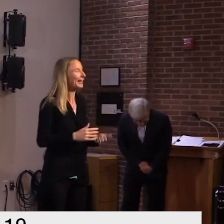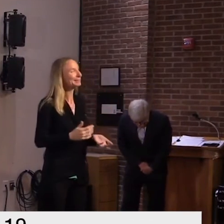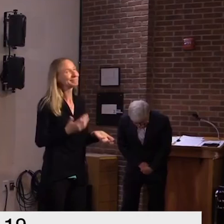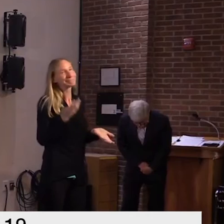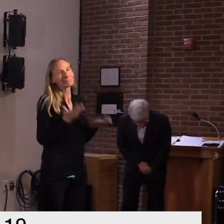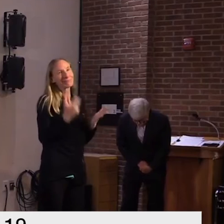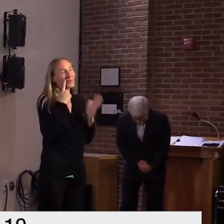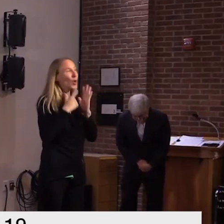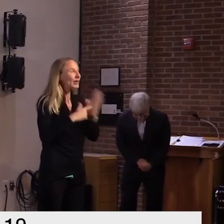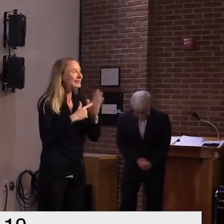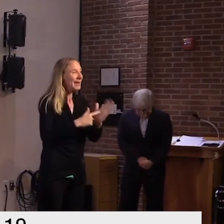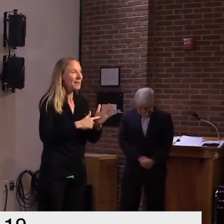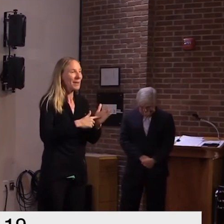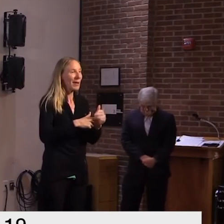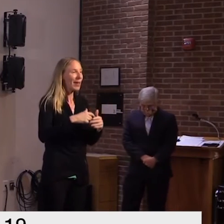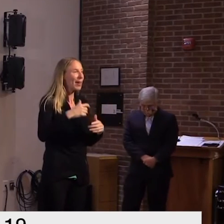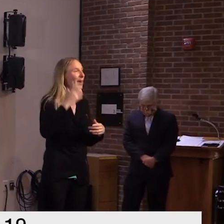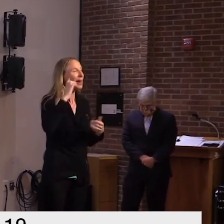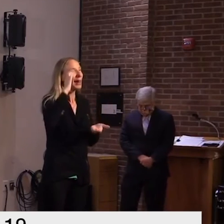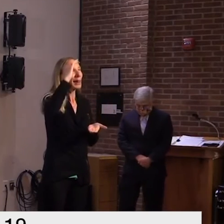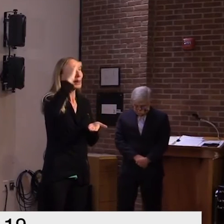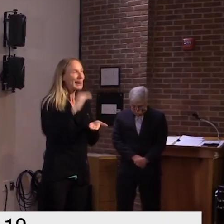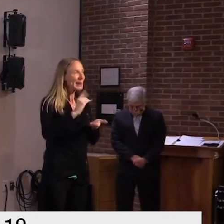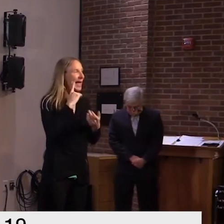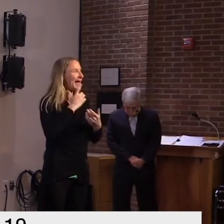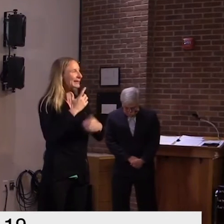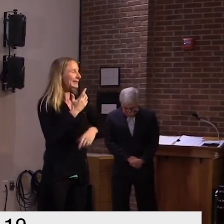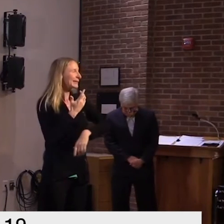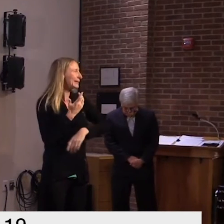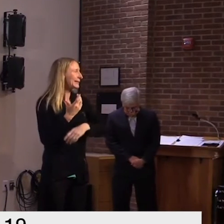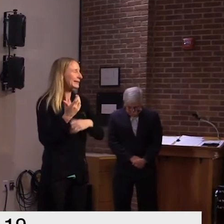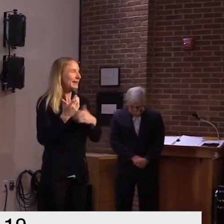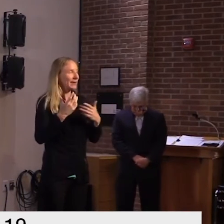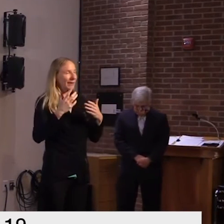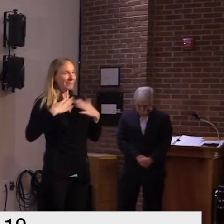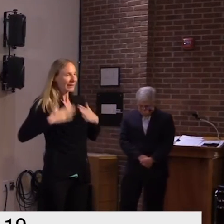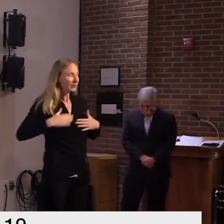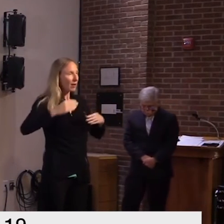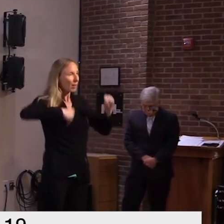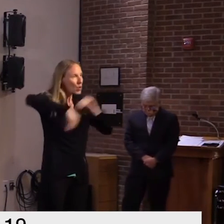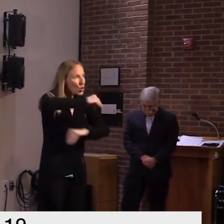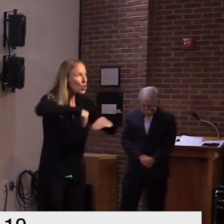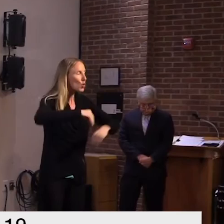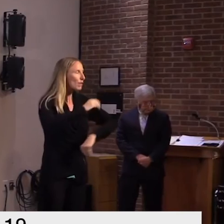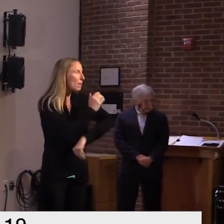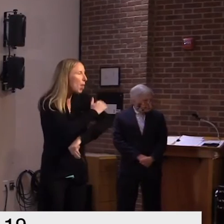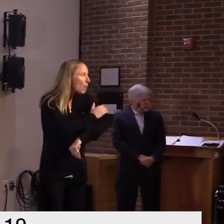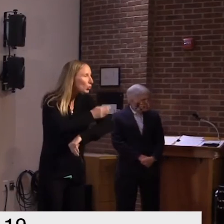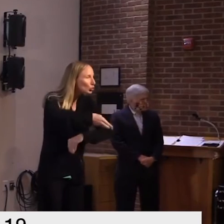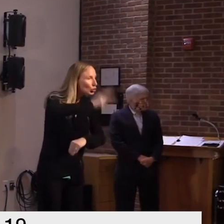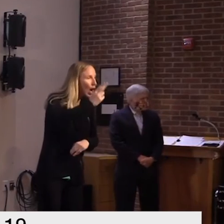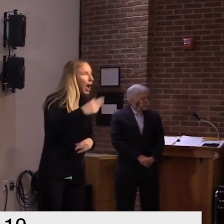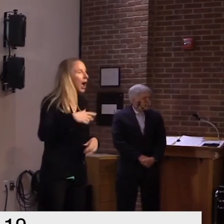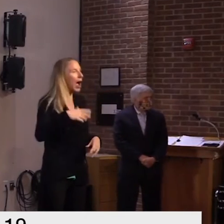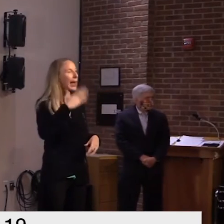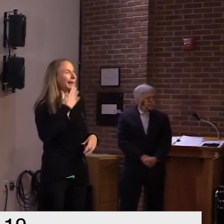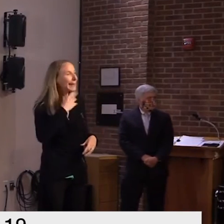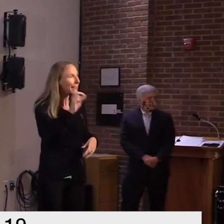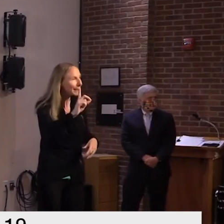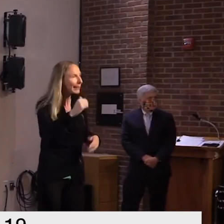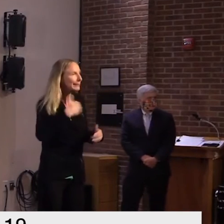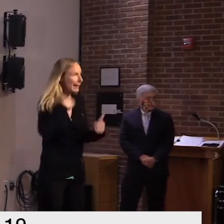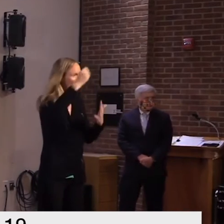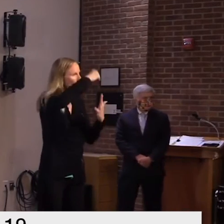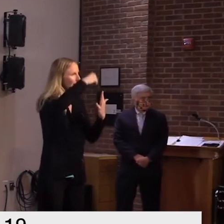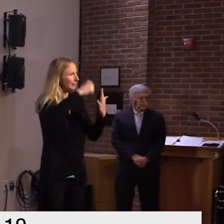they may be more immunocompromised because of some of those diseases so we have to realize if